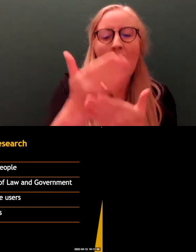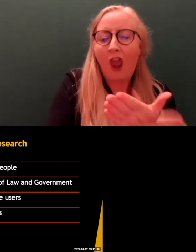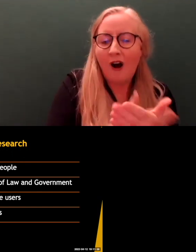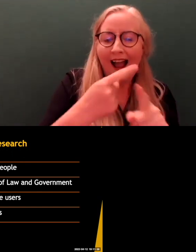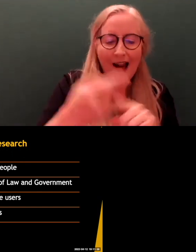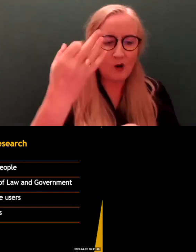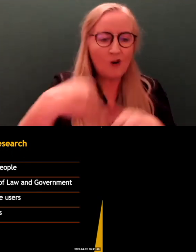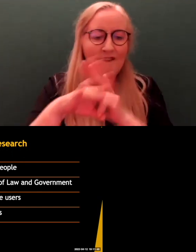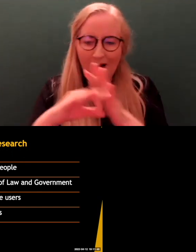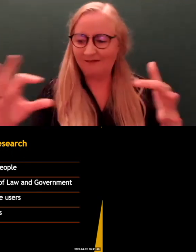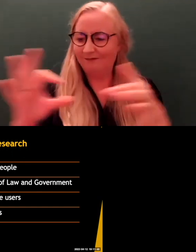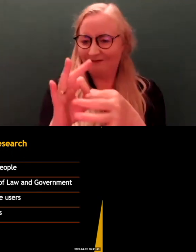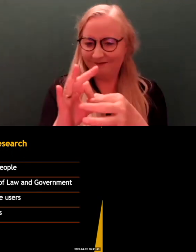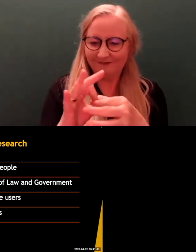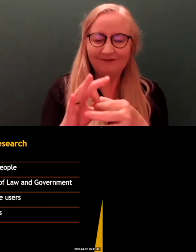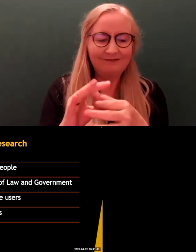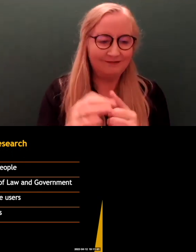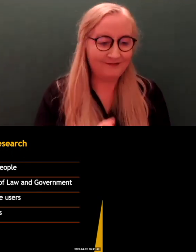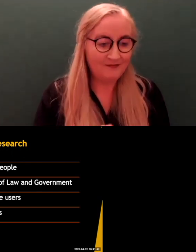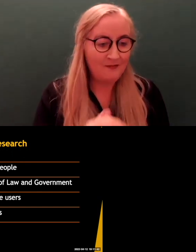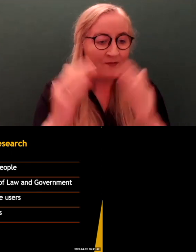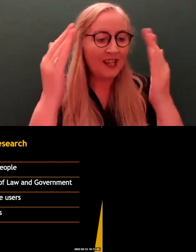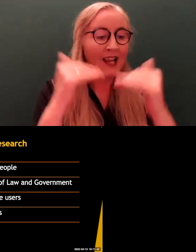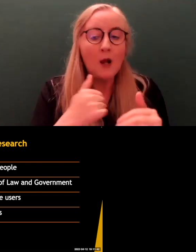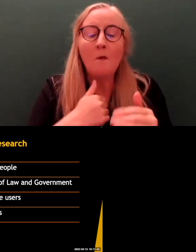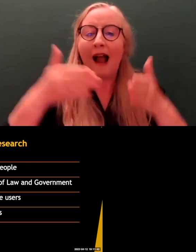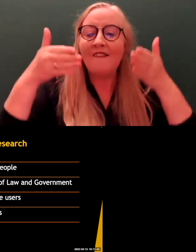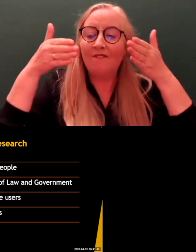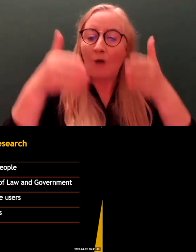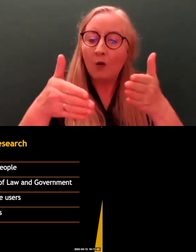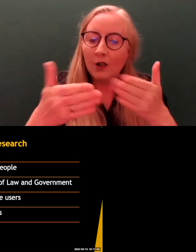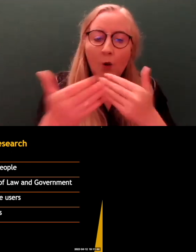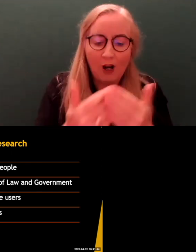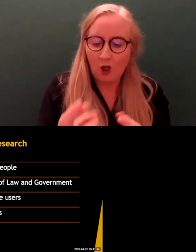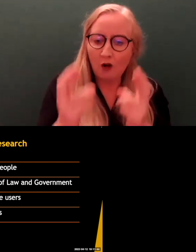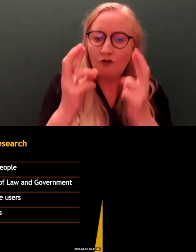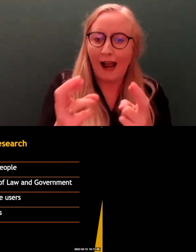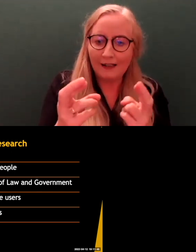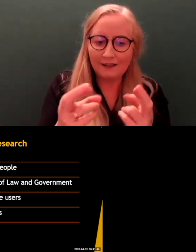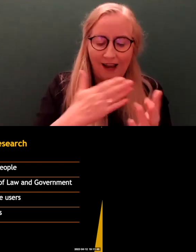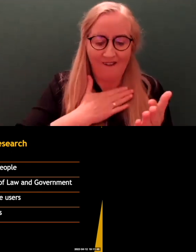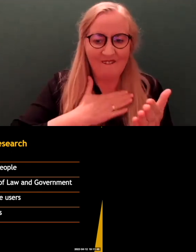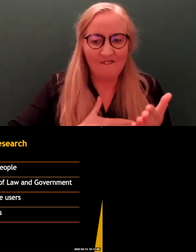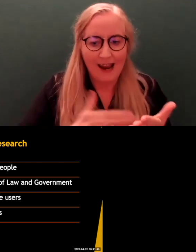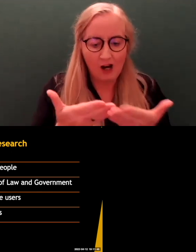law rather than language. And the focus then was the right to a fair trial for minority language users.